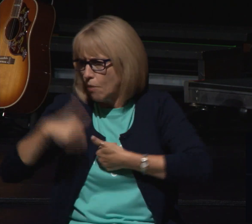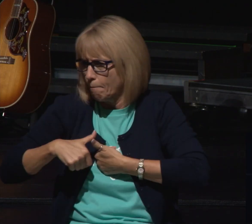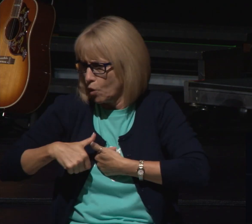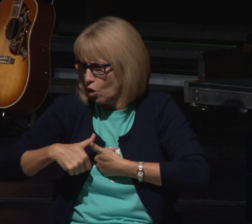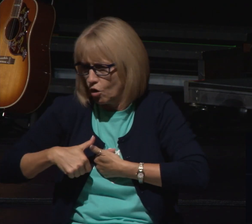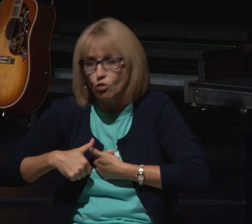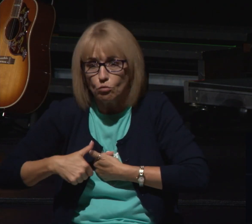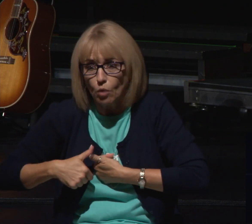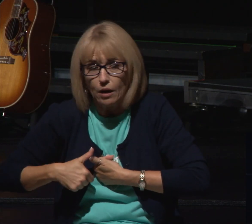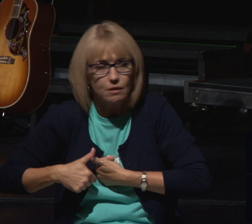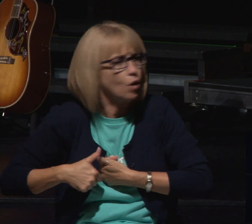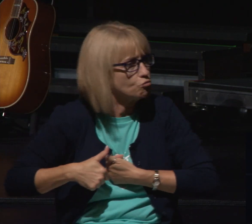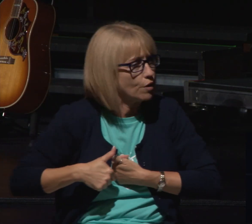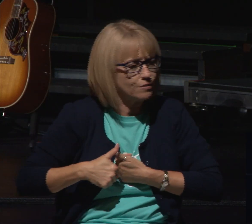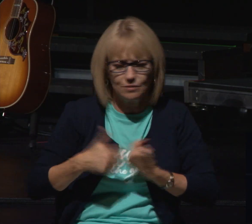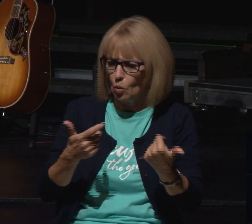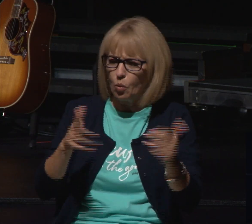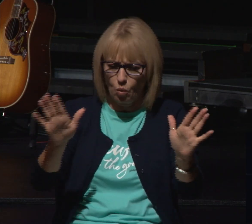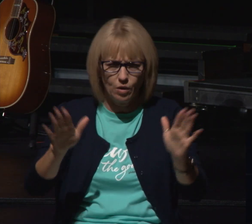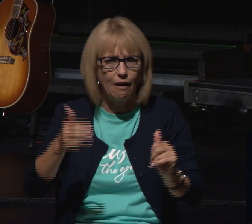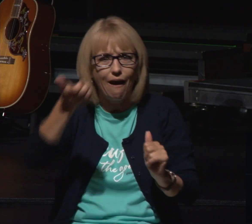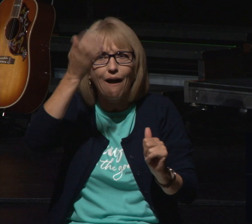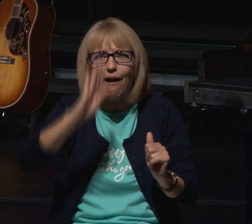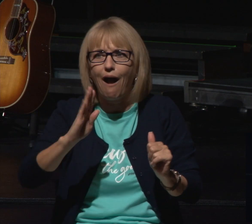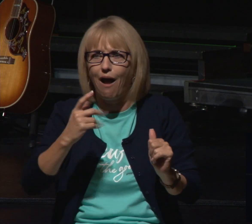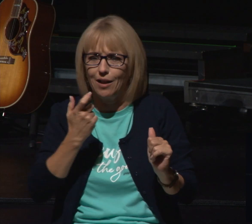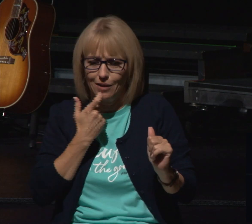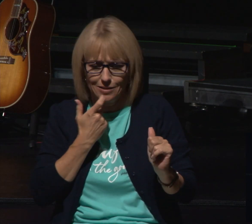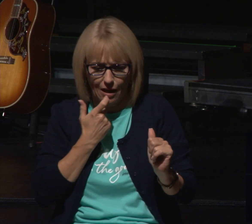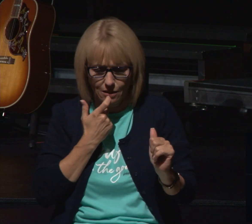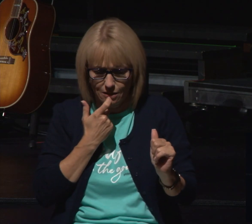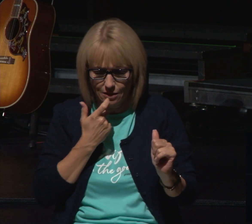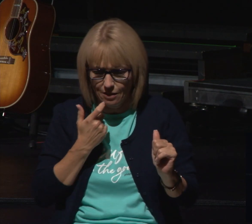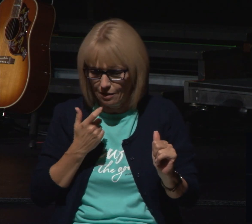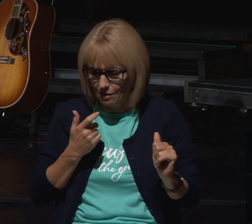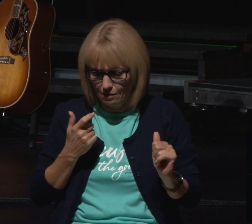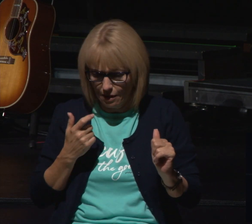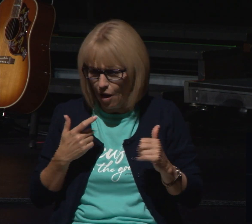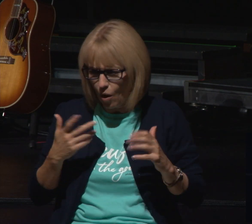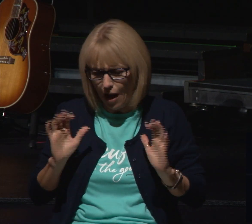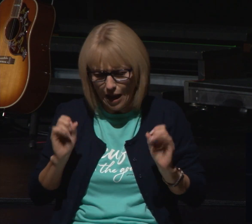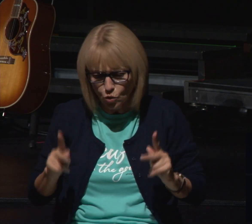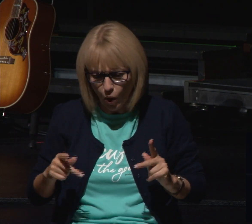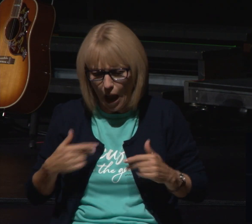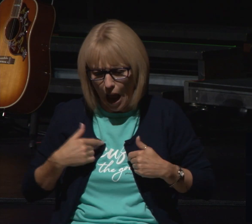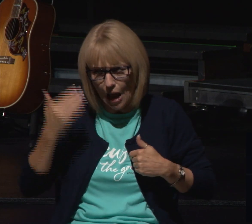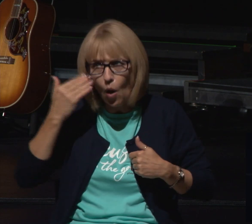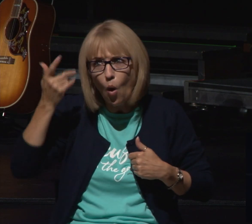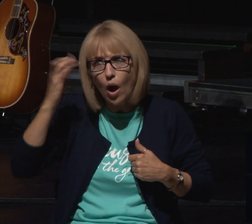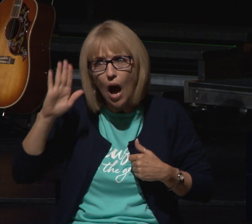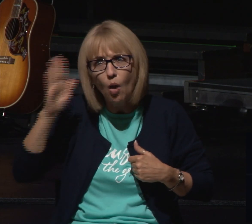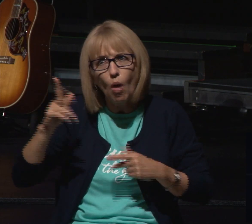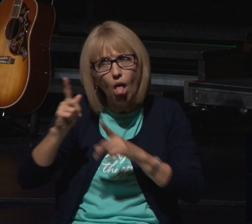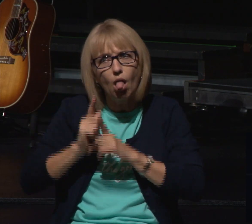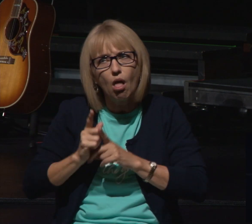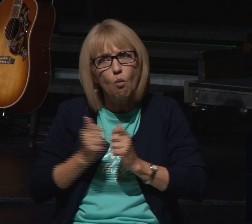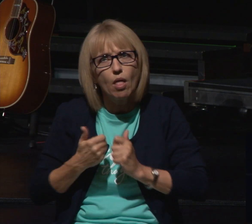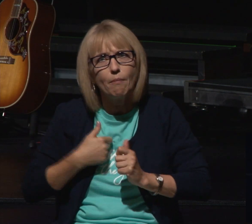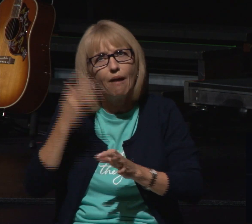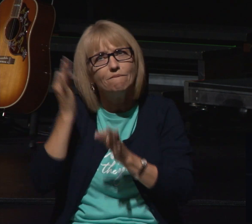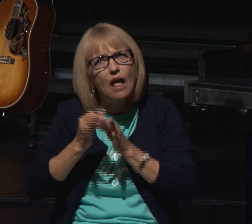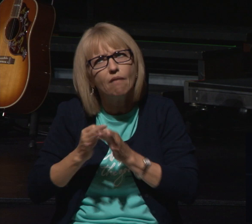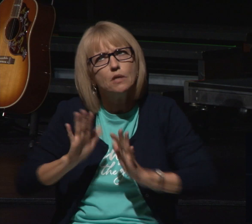that god said i'm going to make something of you but everything was going against him so we see joseph staying